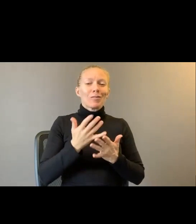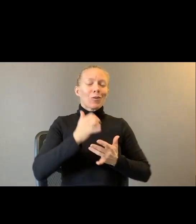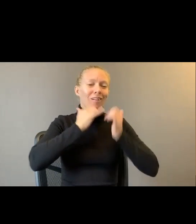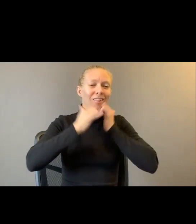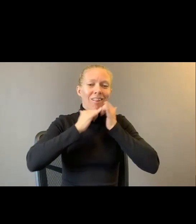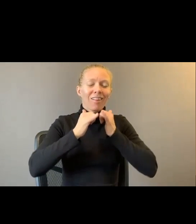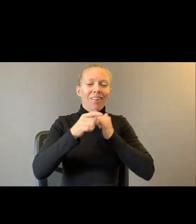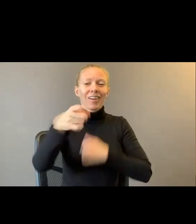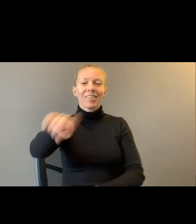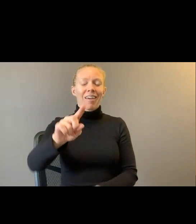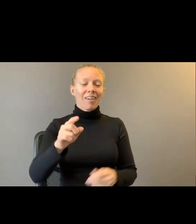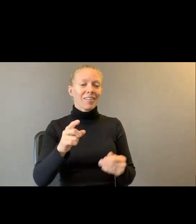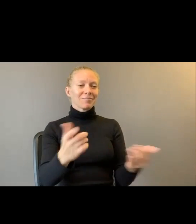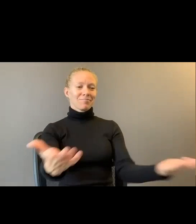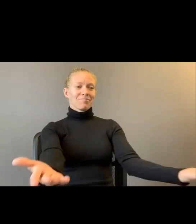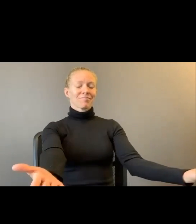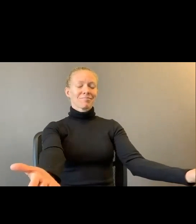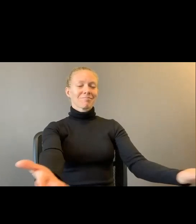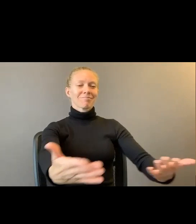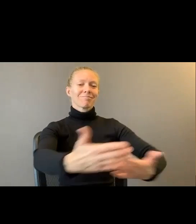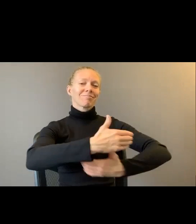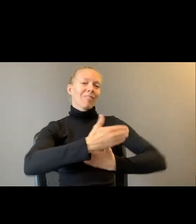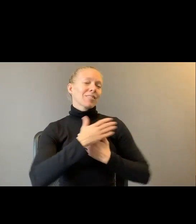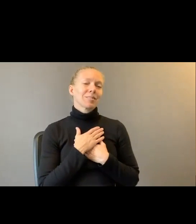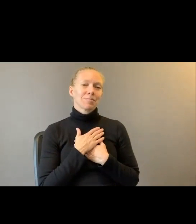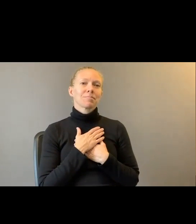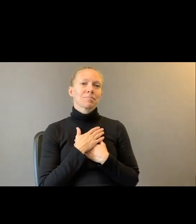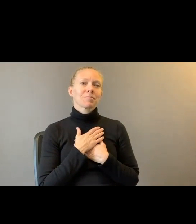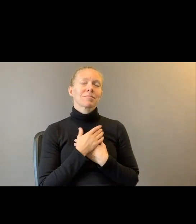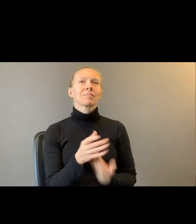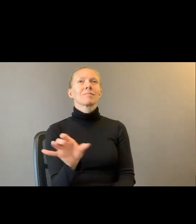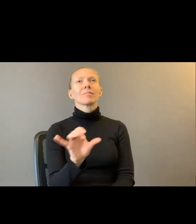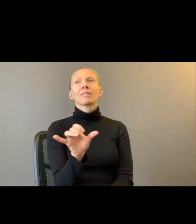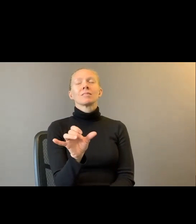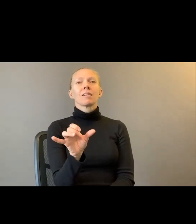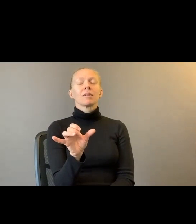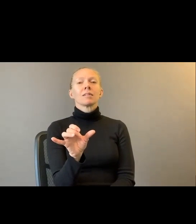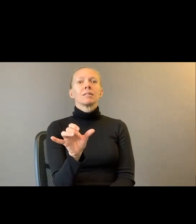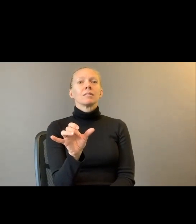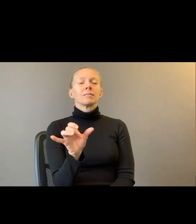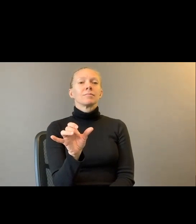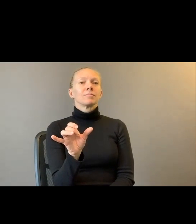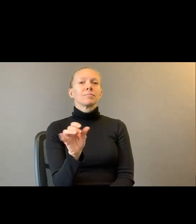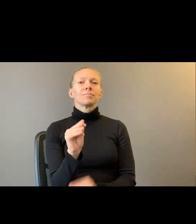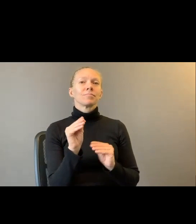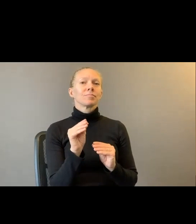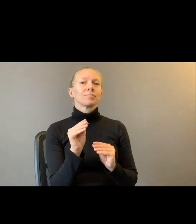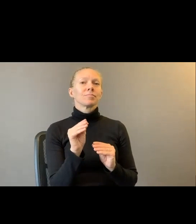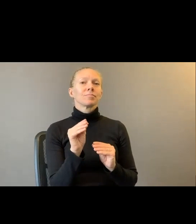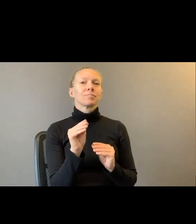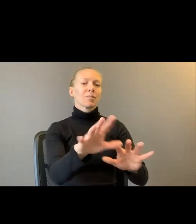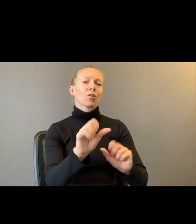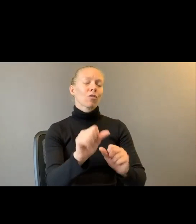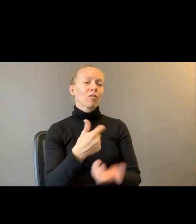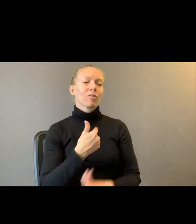their arms to you. And it's just kind of like, it's a miracle I hold on to tightly